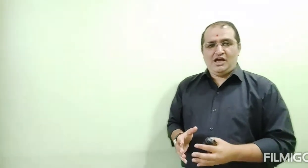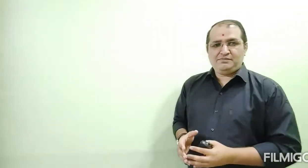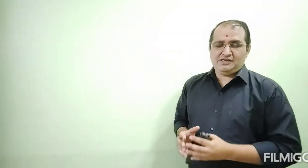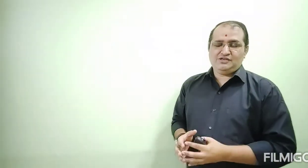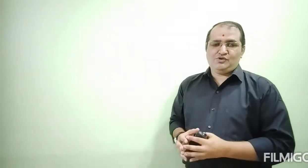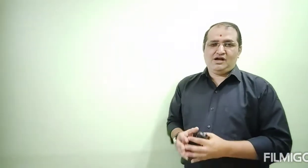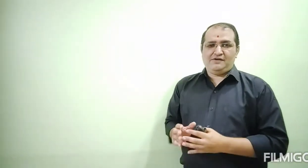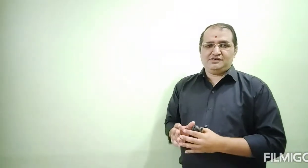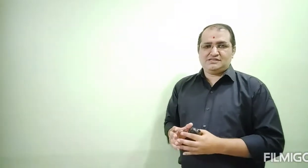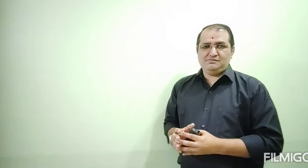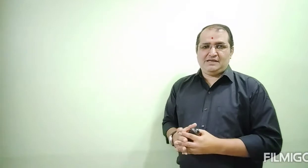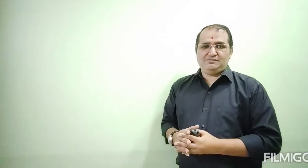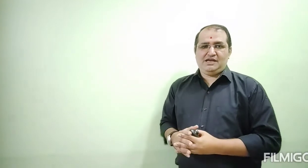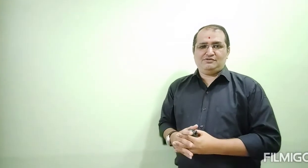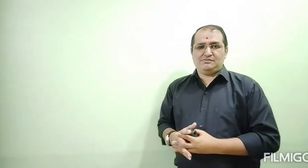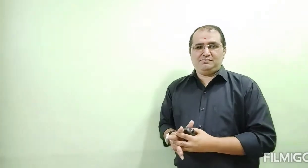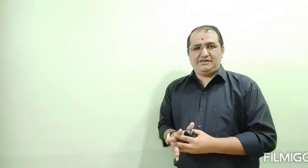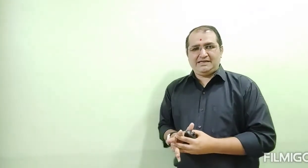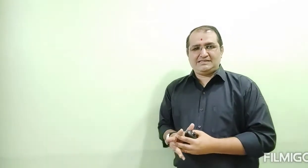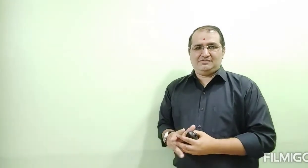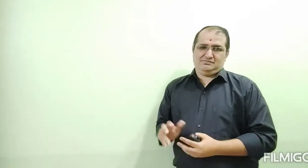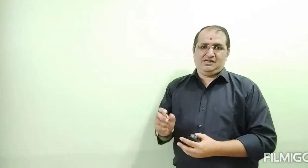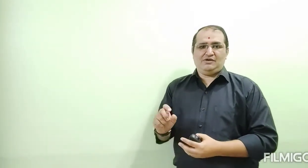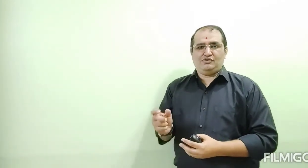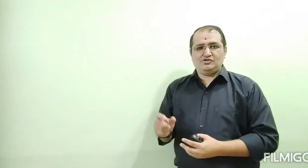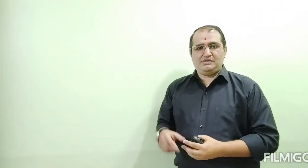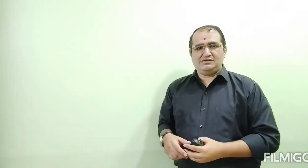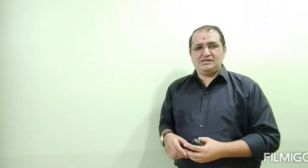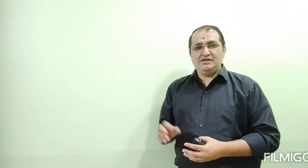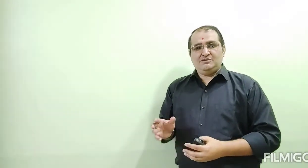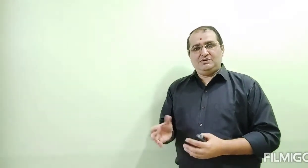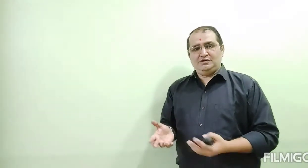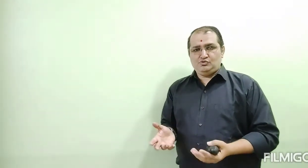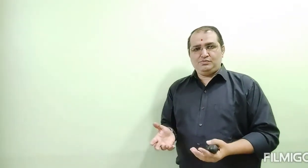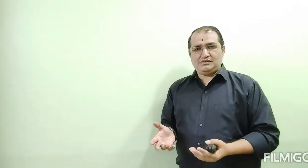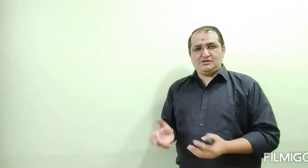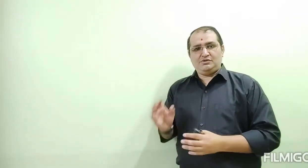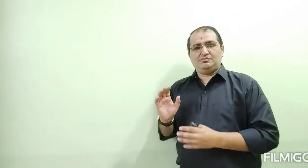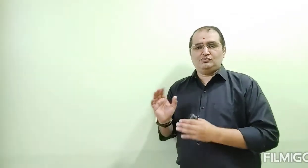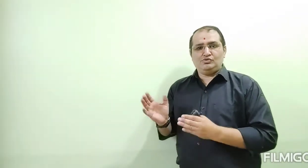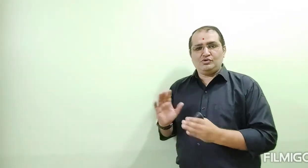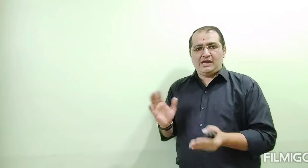After some time. have some pretext. And they have conspiracy. Between two persons. they have